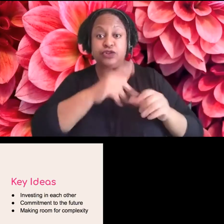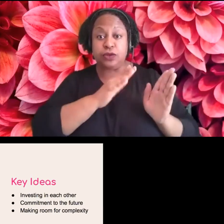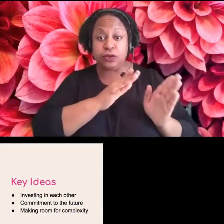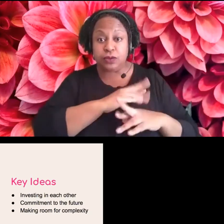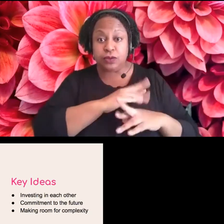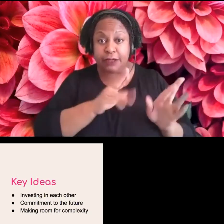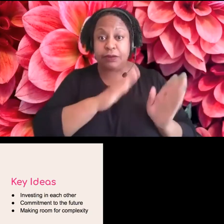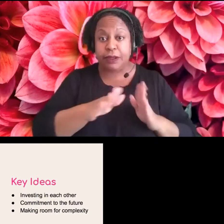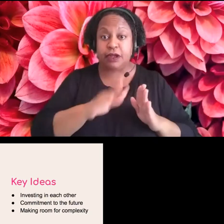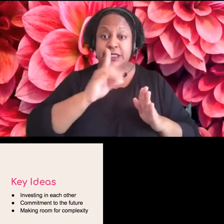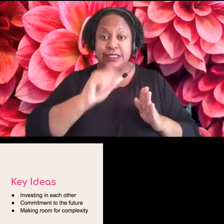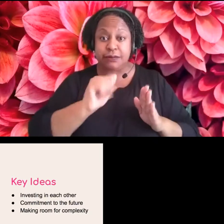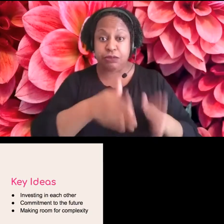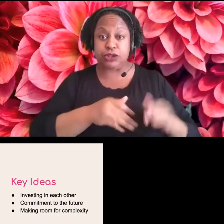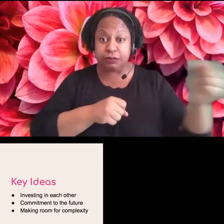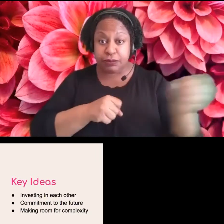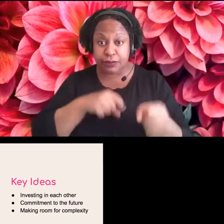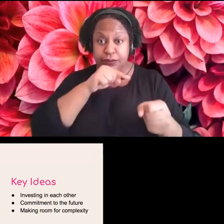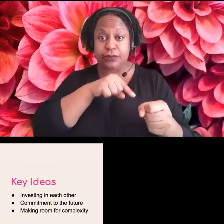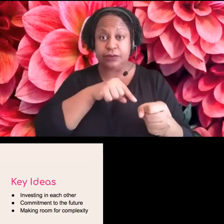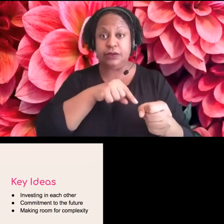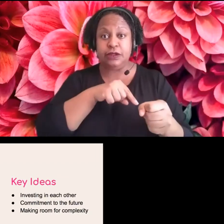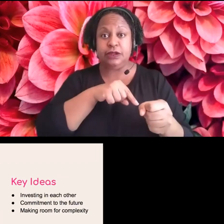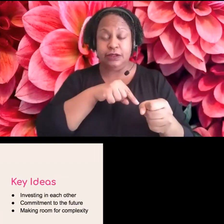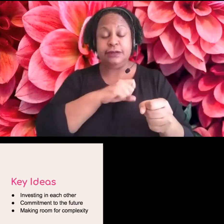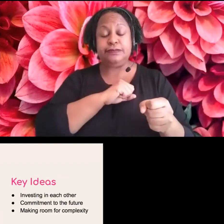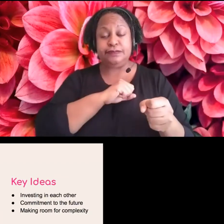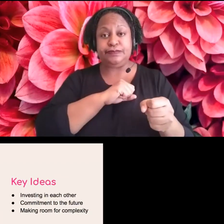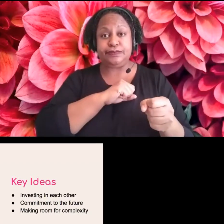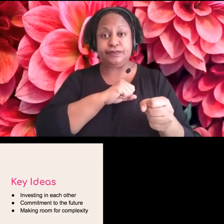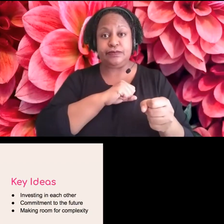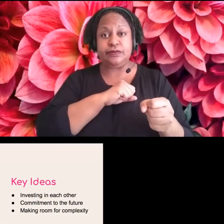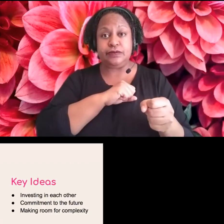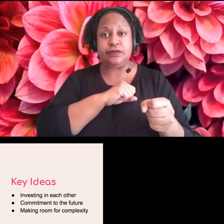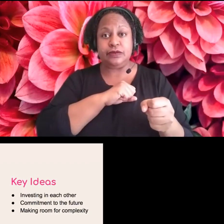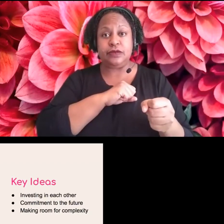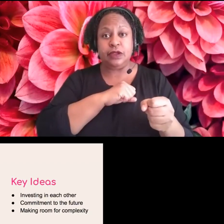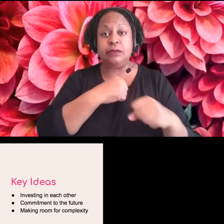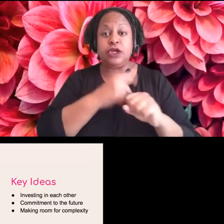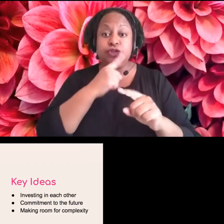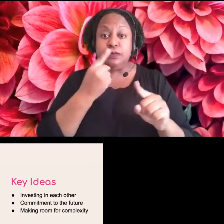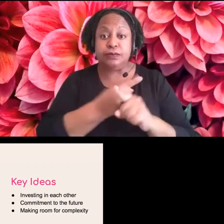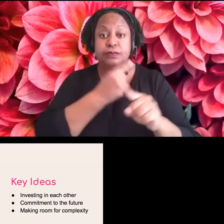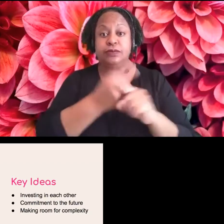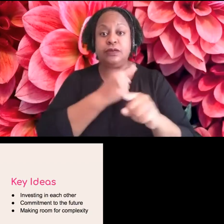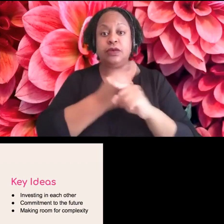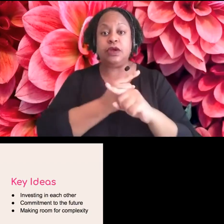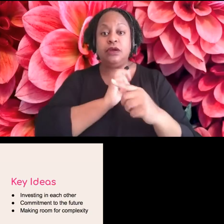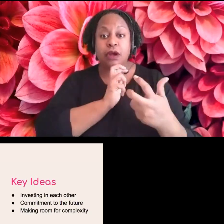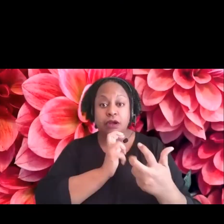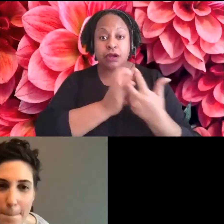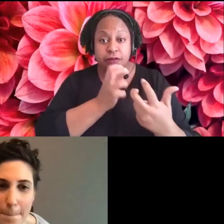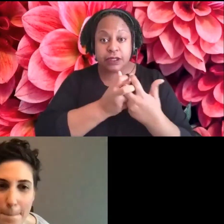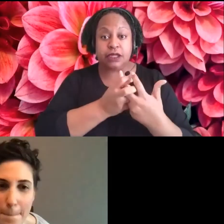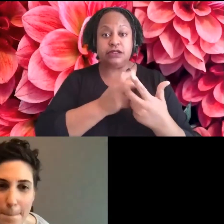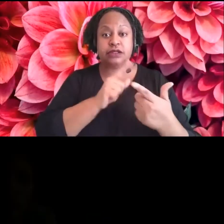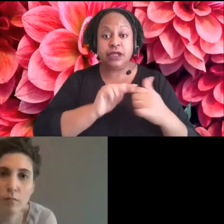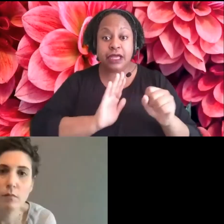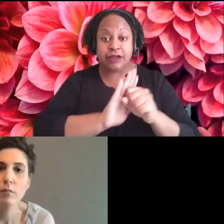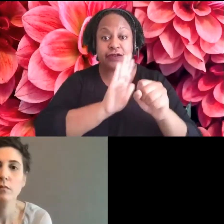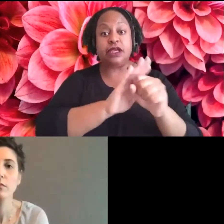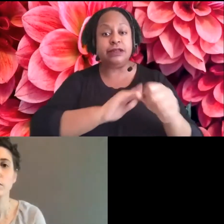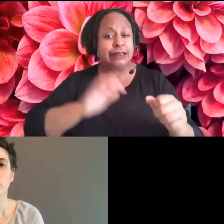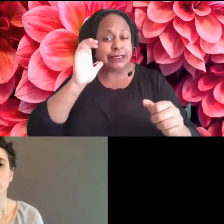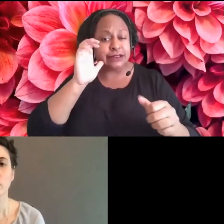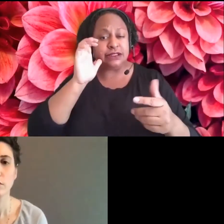um, and have the meaningful intent of how you would accommodate, advocate, listen, and show up for that team